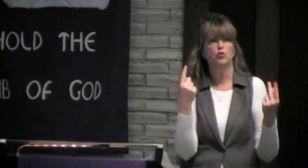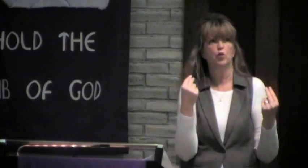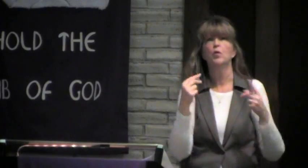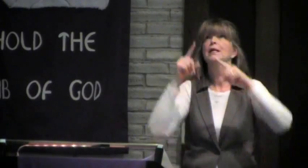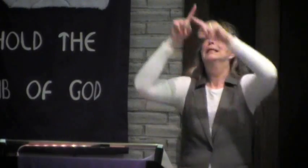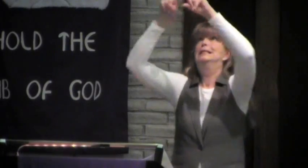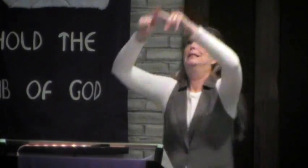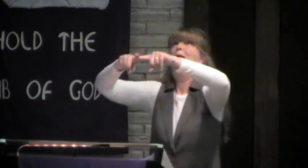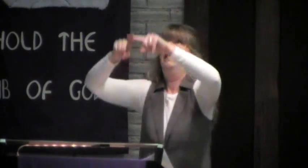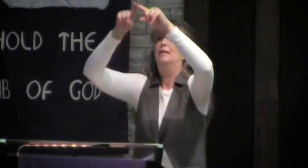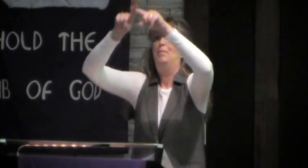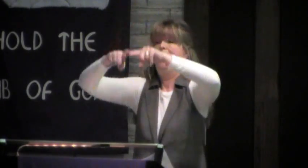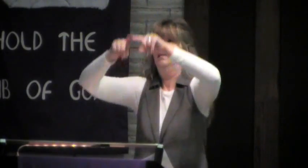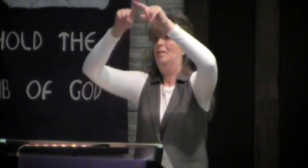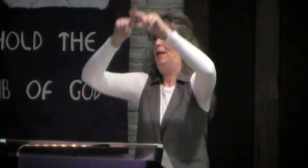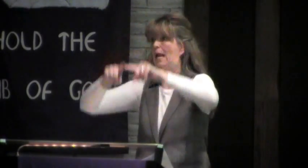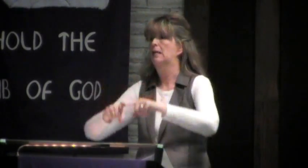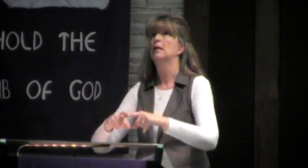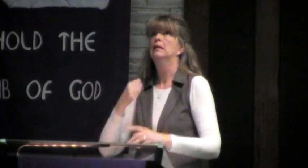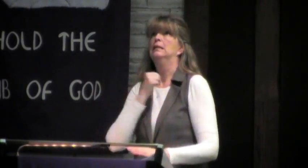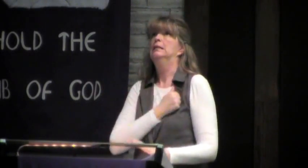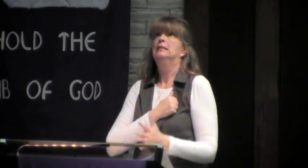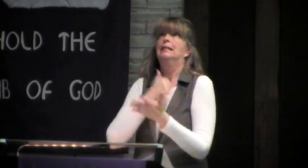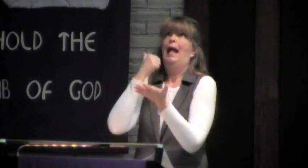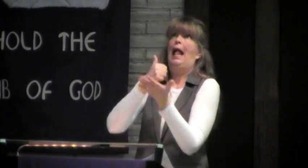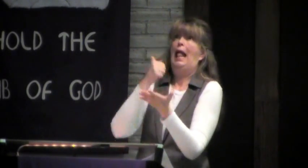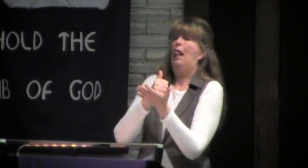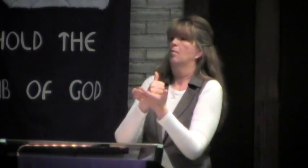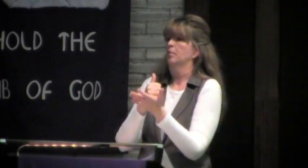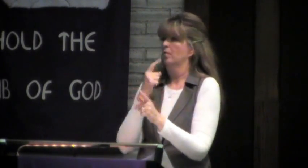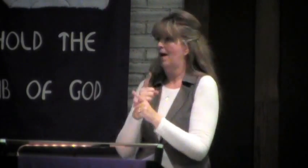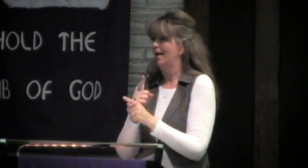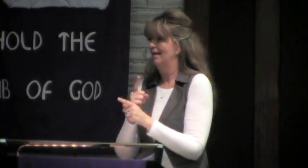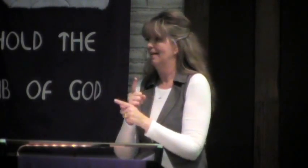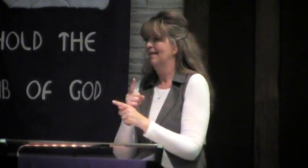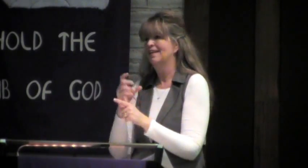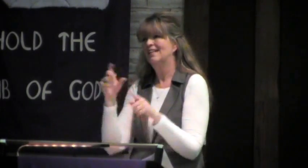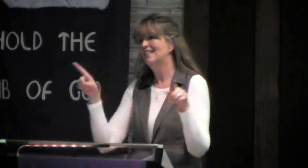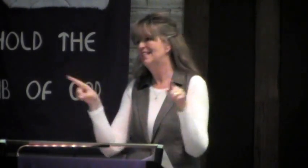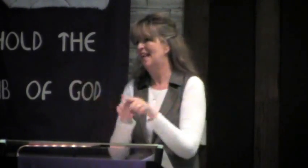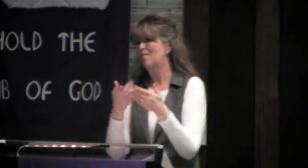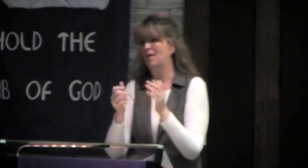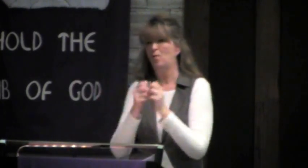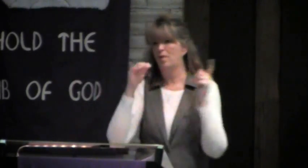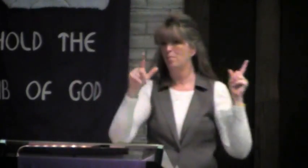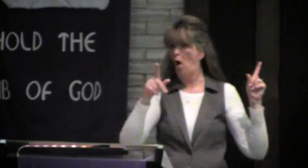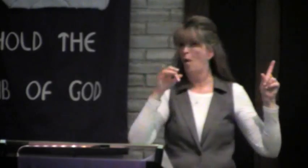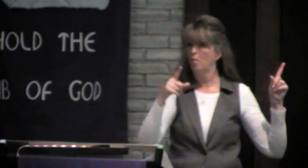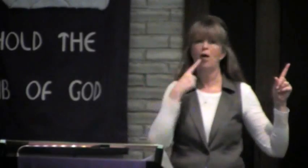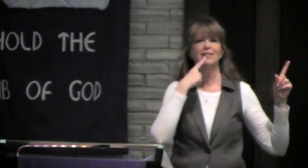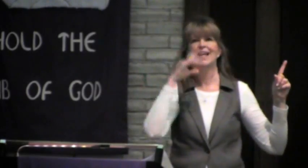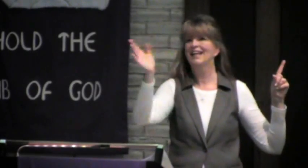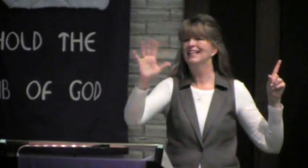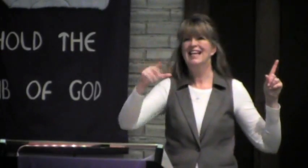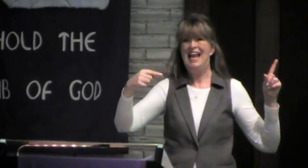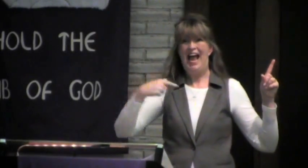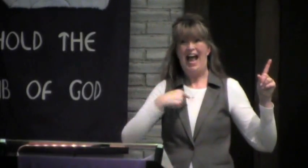then when a problem or an issue comes up, we run back and depend on God and ask for help and repent, right? Well, Paul